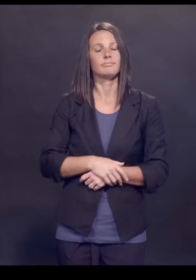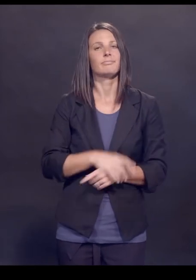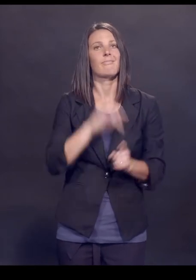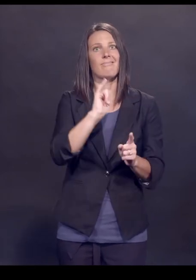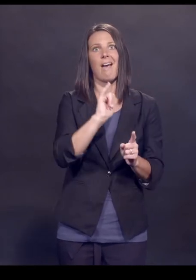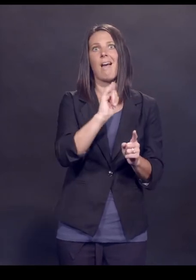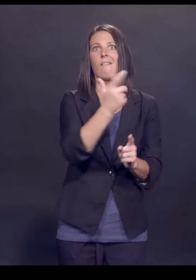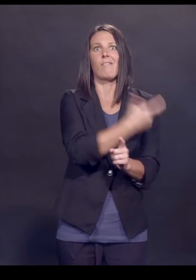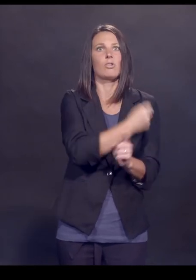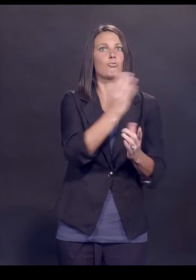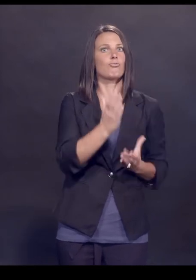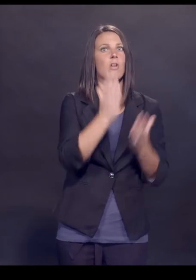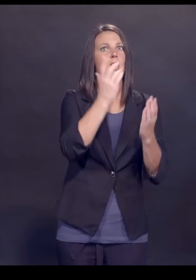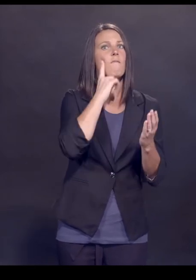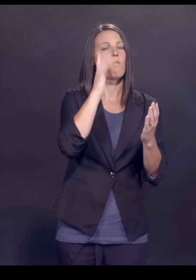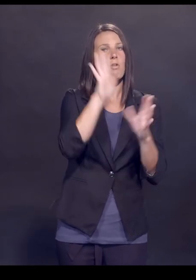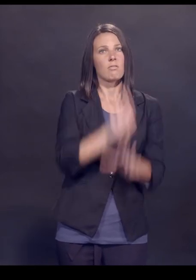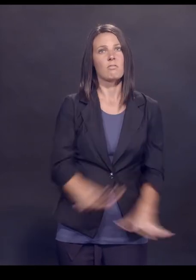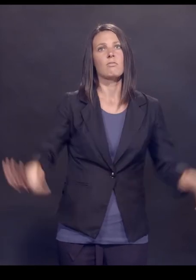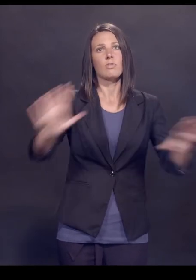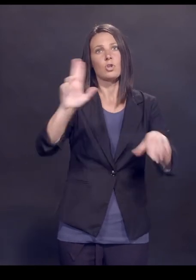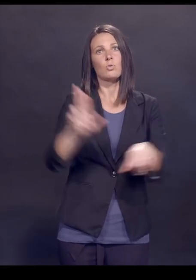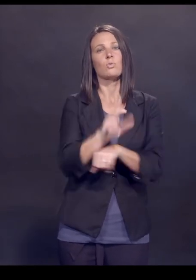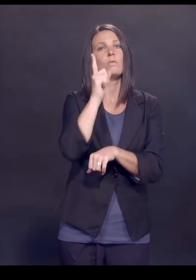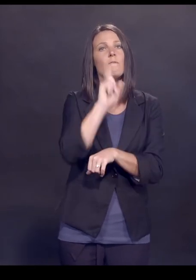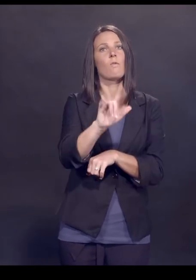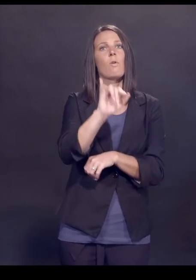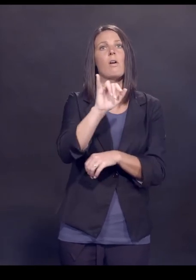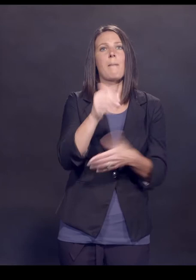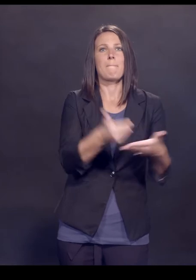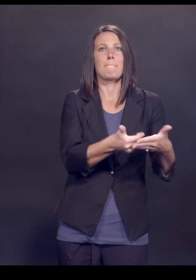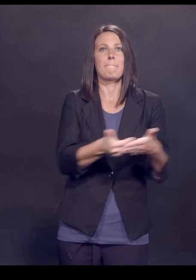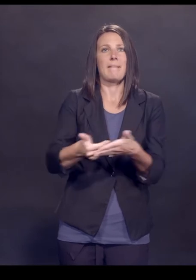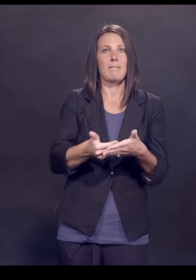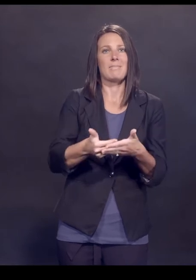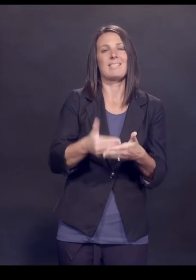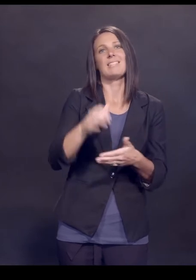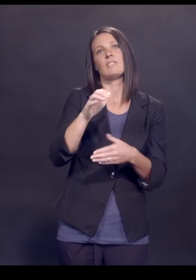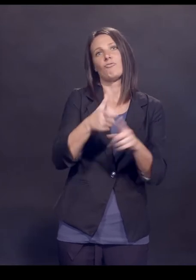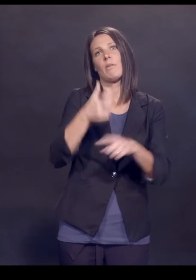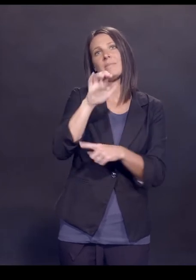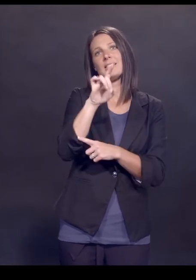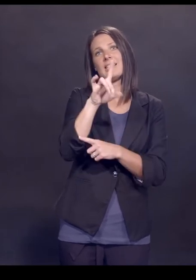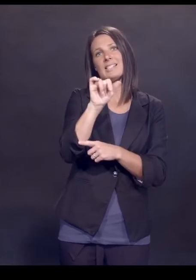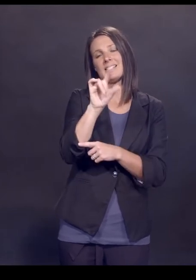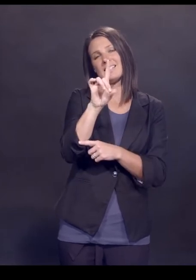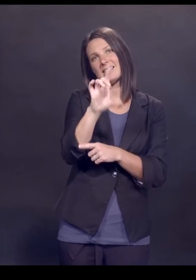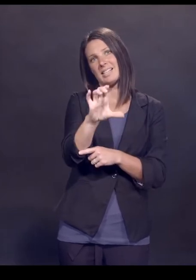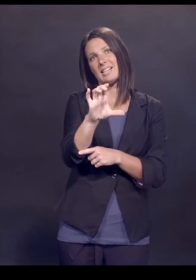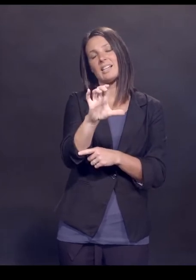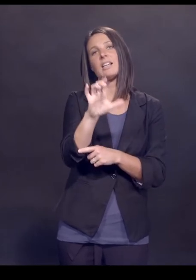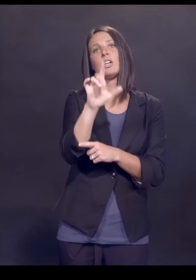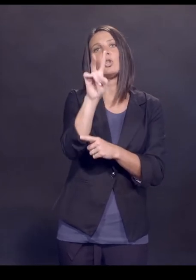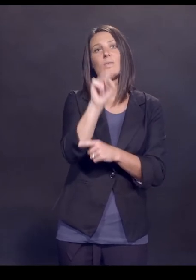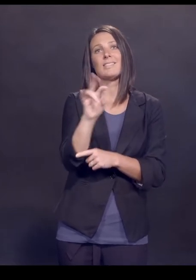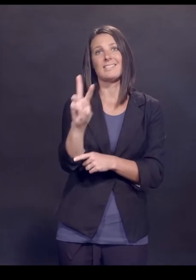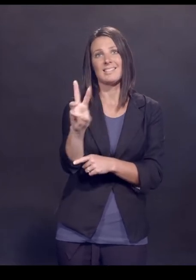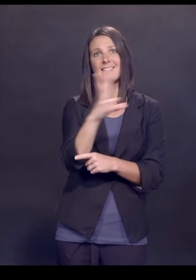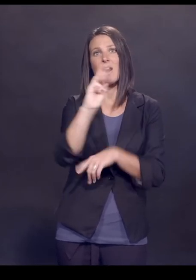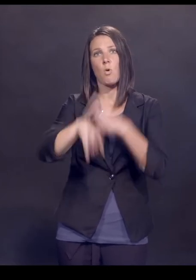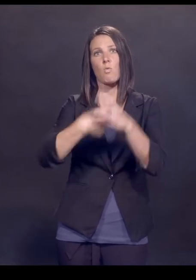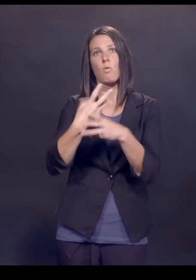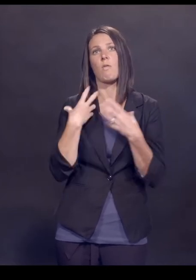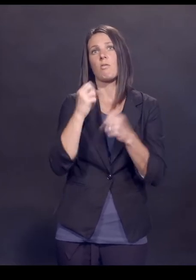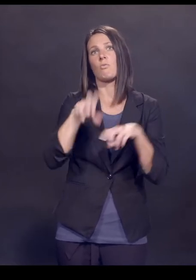recommended for universal use in infants by the CDC in 2006 and by the World Health Organization in